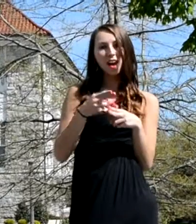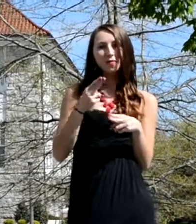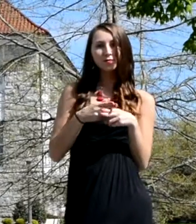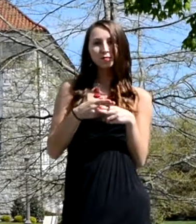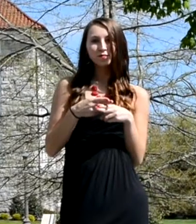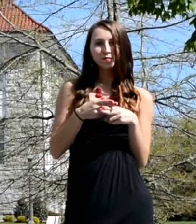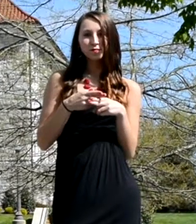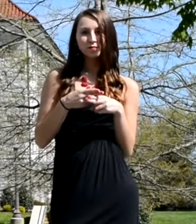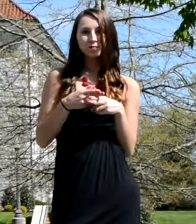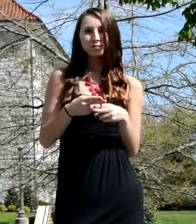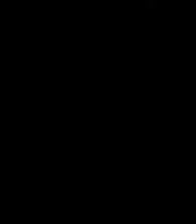name